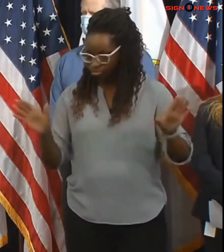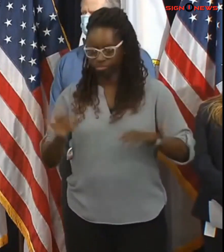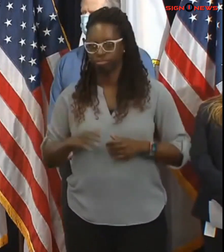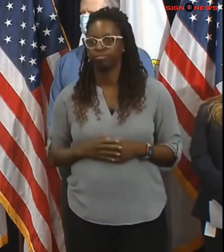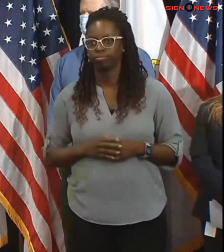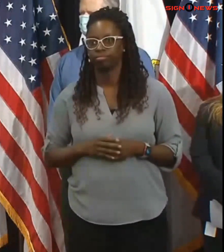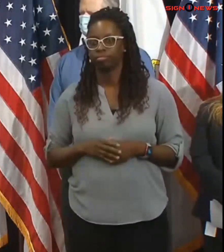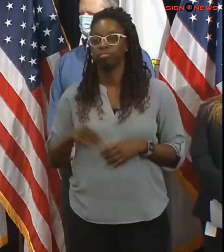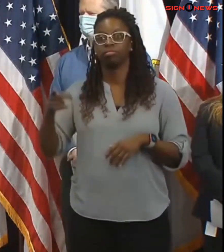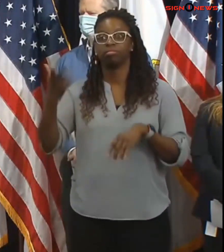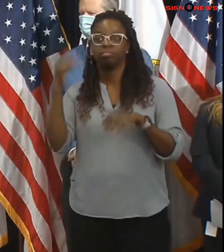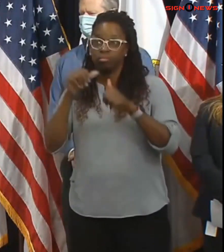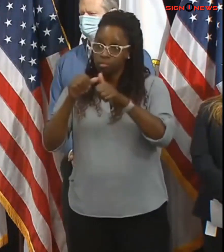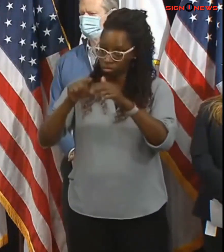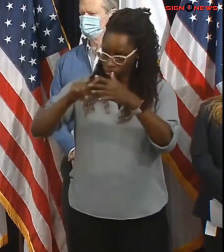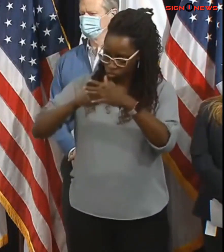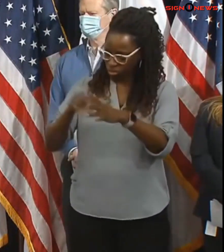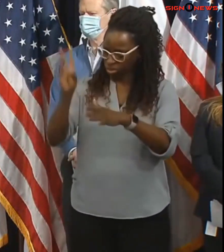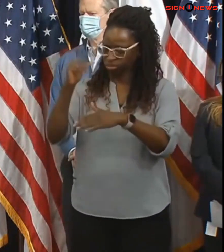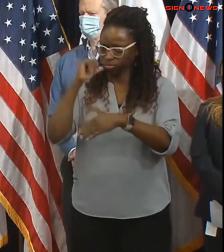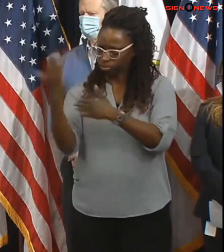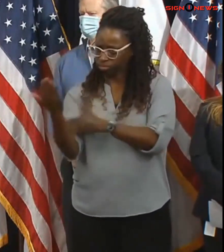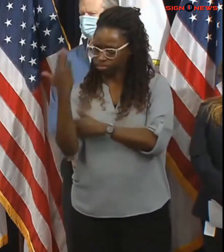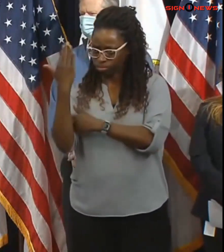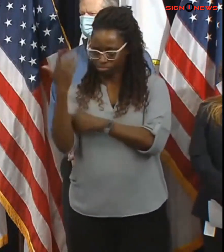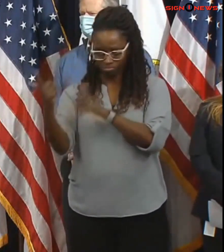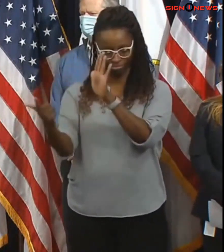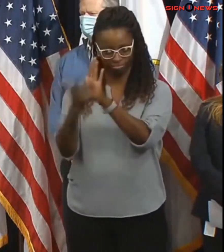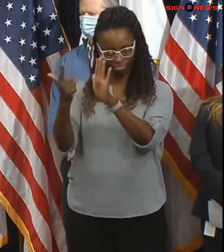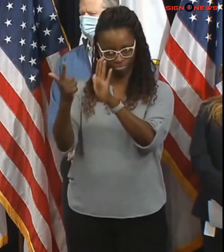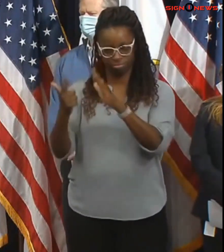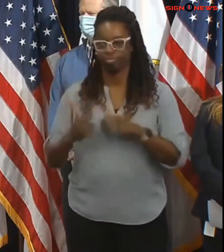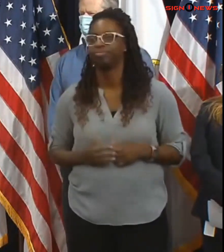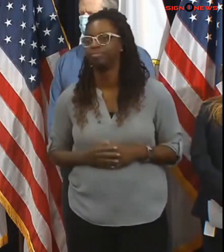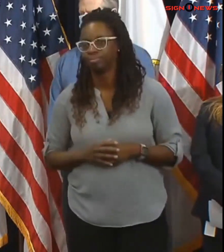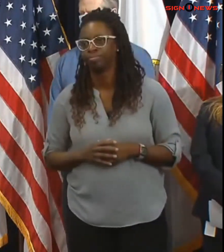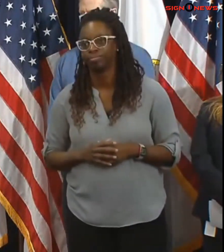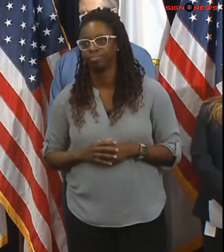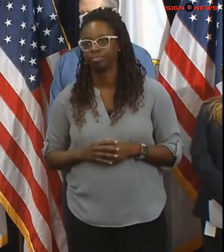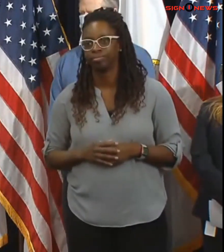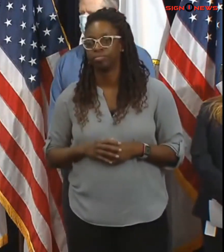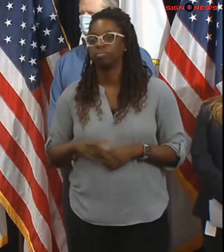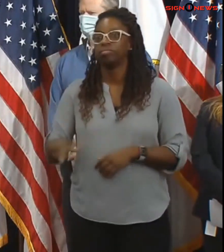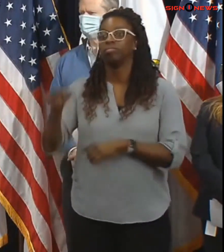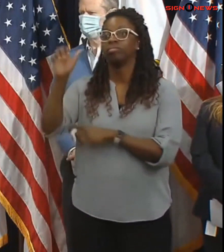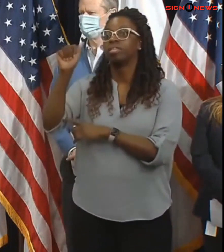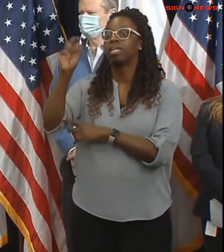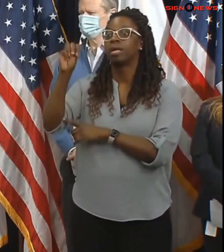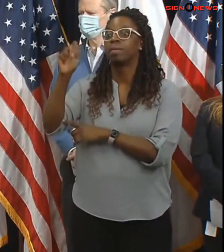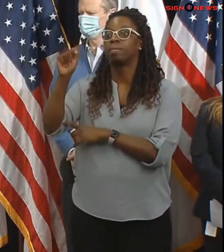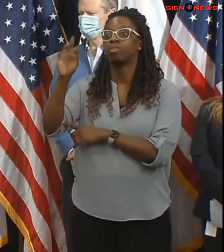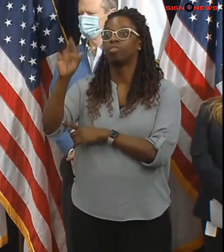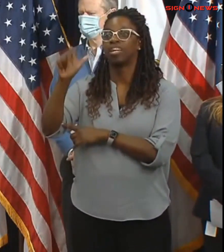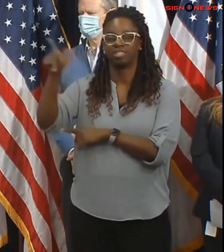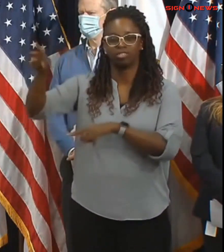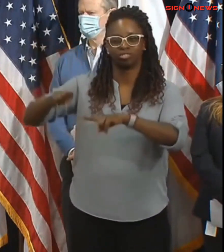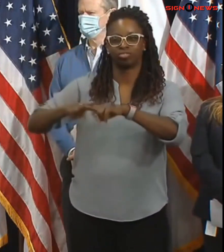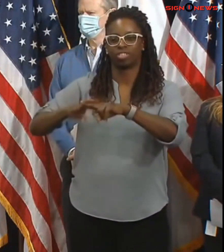due to the impending storm amtrak is making a number of service changes for tomorrow some of these changes